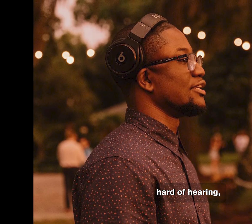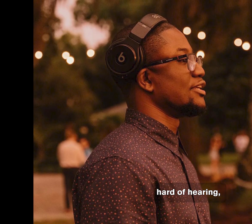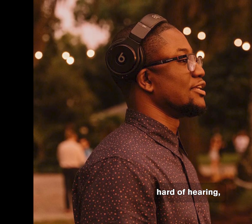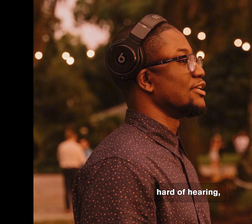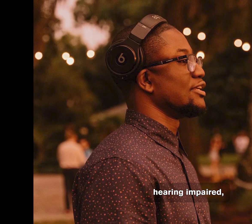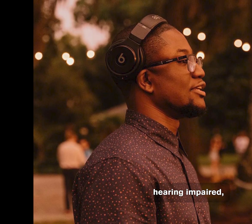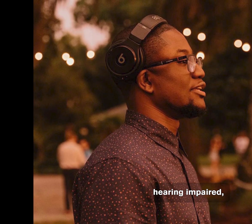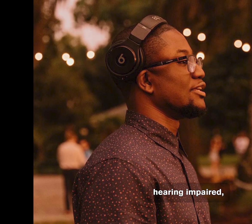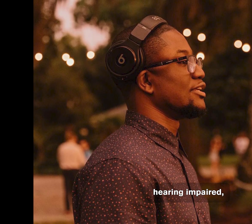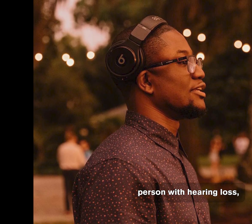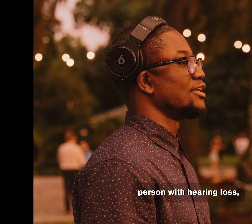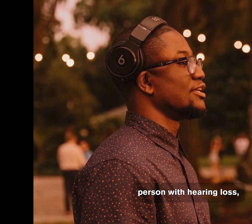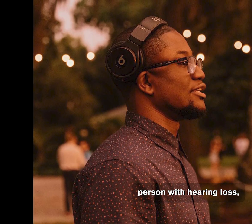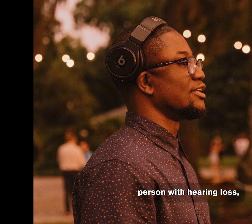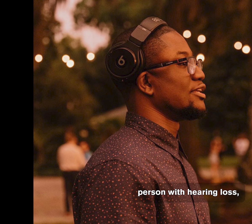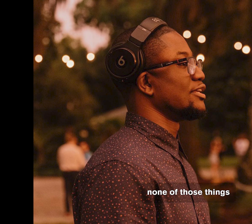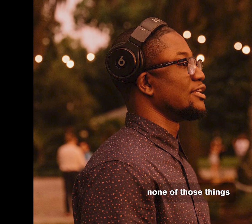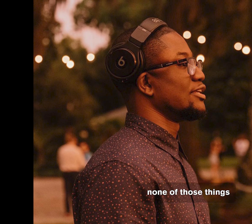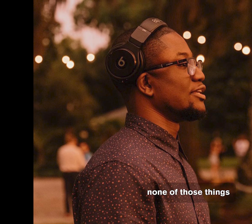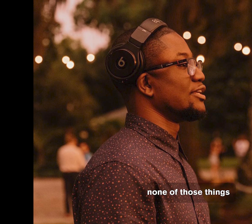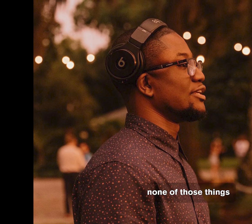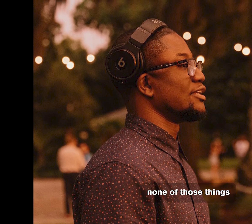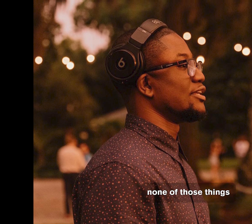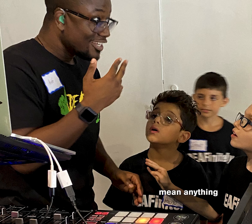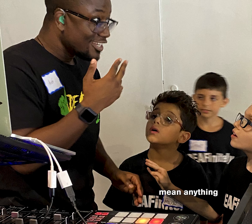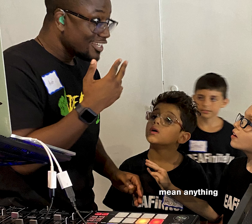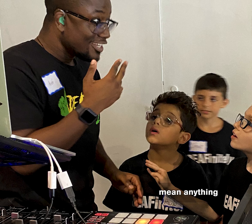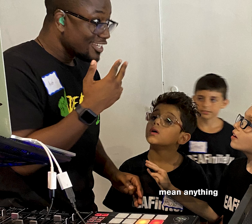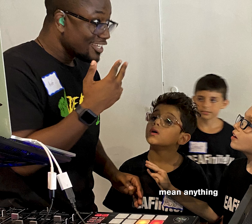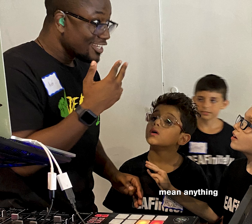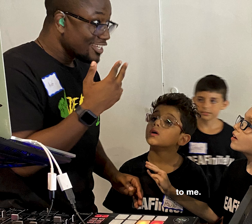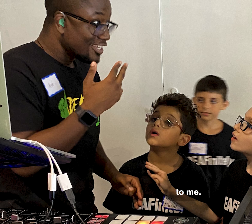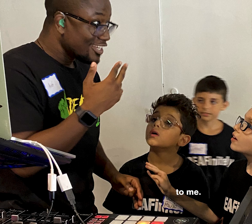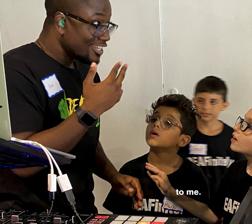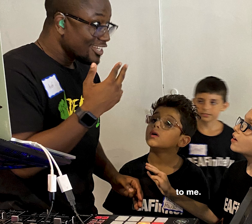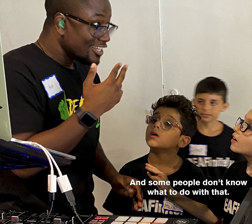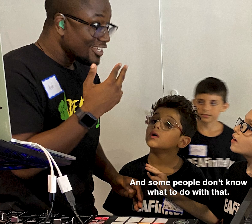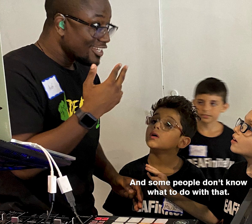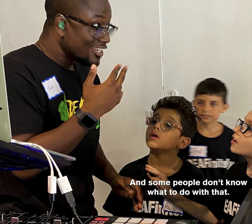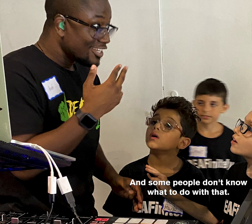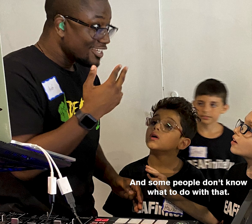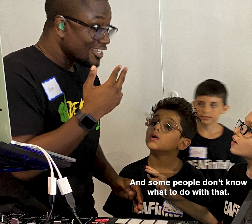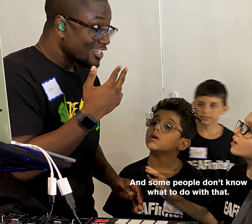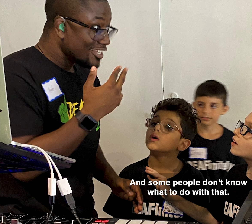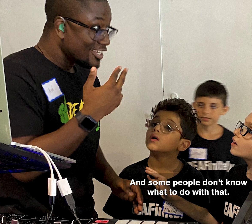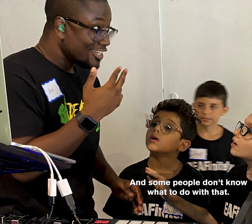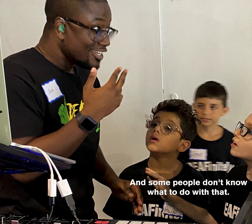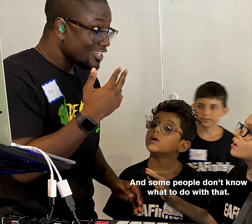hard of hearing, hearing impaired, person with hearing loss, none of those things mean anything to me. And some people don't know what to do with